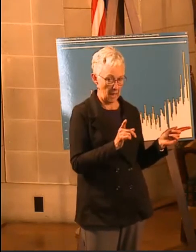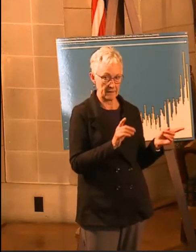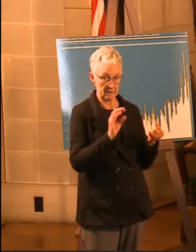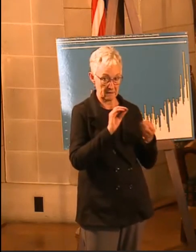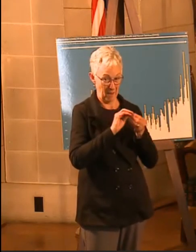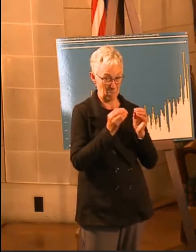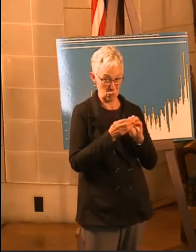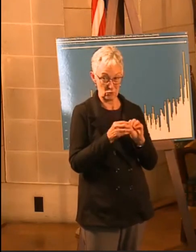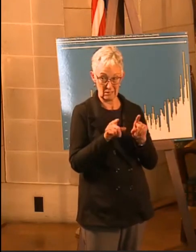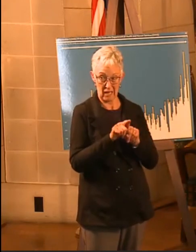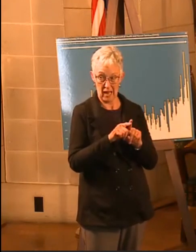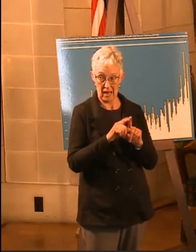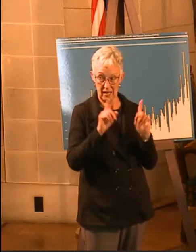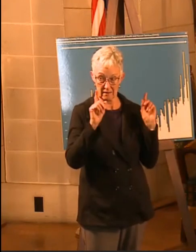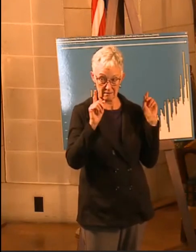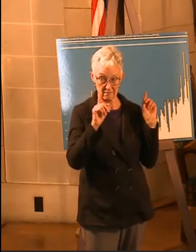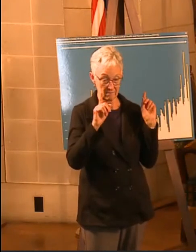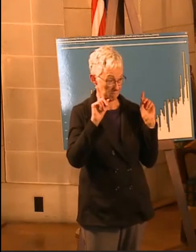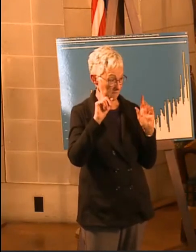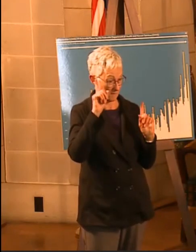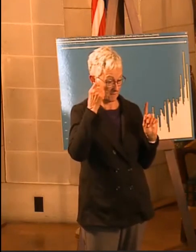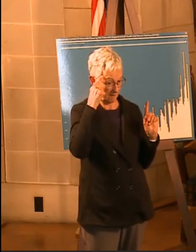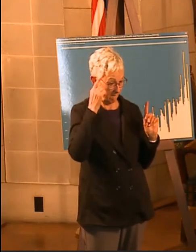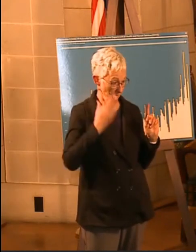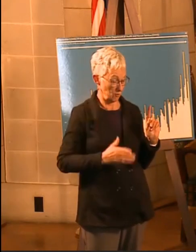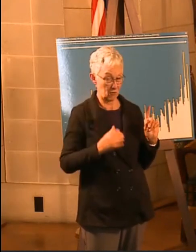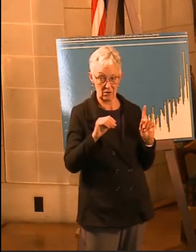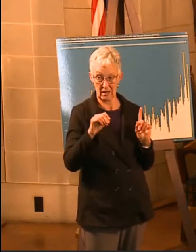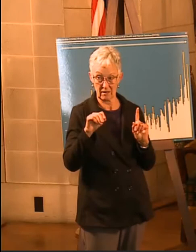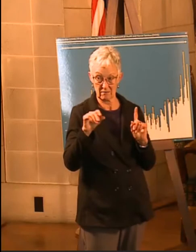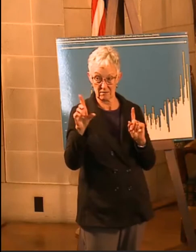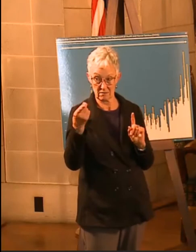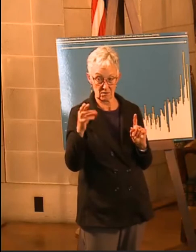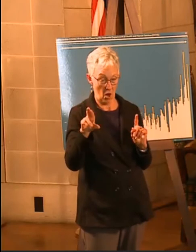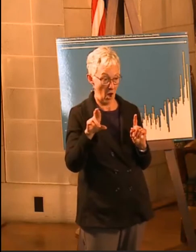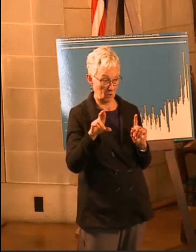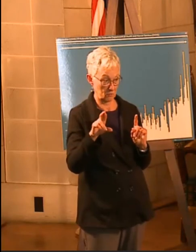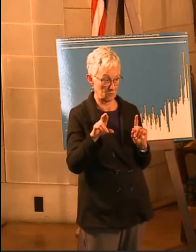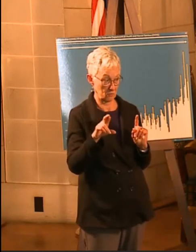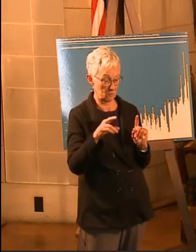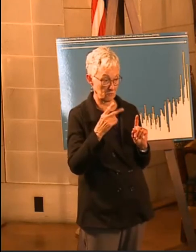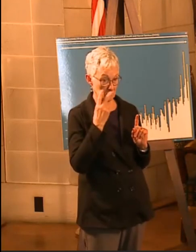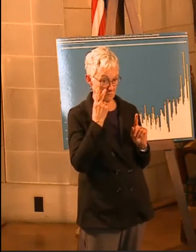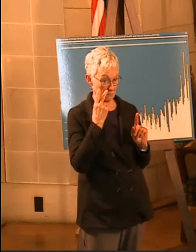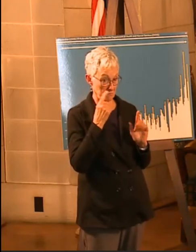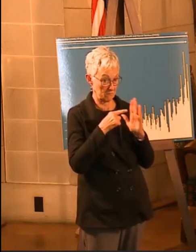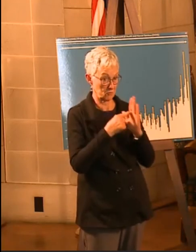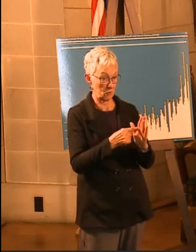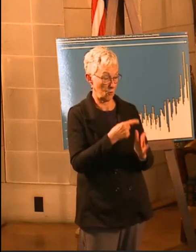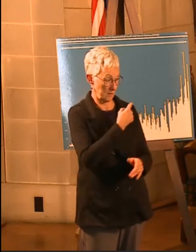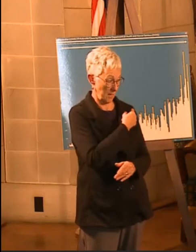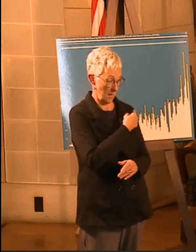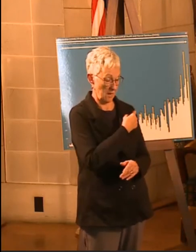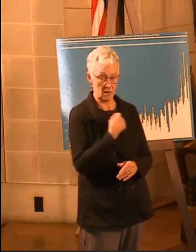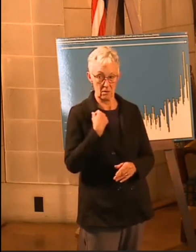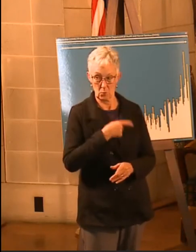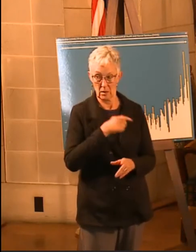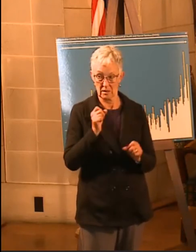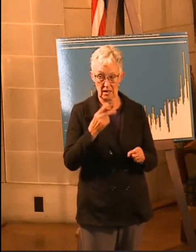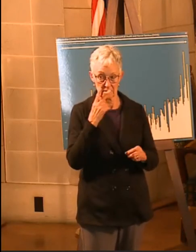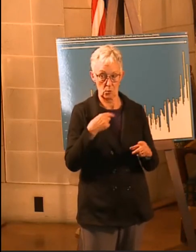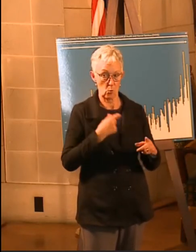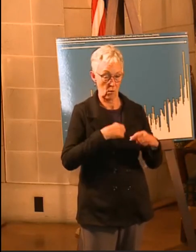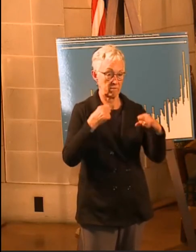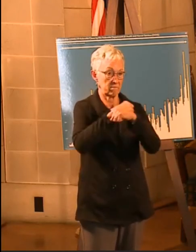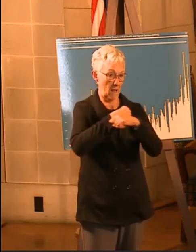Lawler and the governor pointed out, and Dr. Antone as well, we're fighting an uphill battle, and it's literally uphill on the chart right